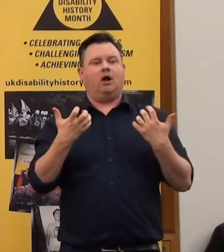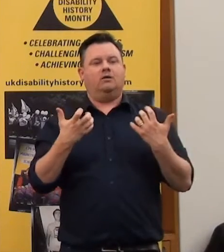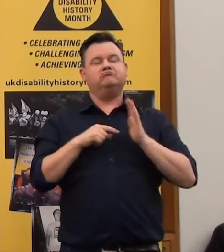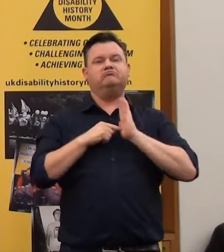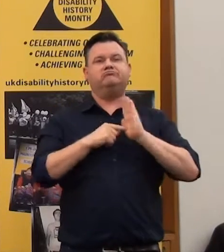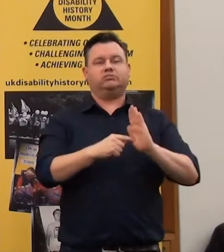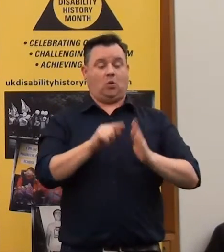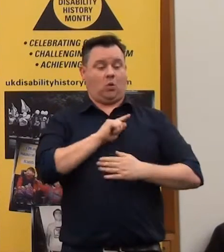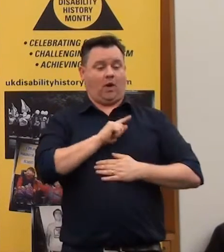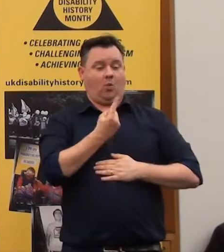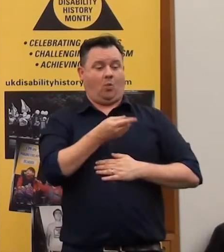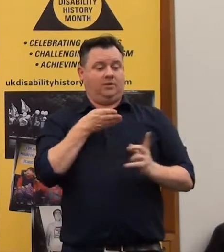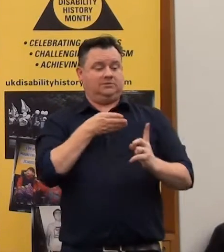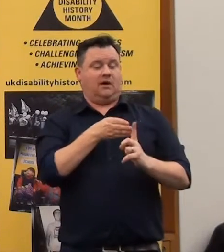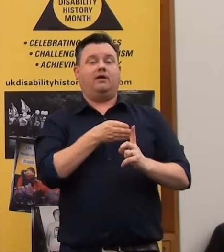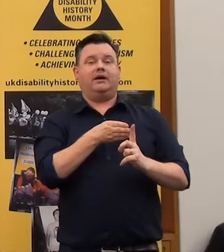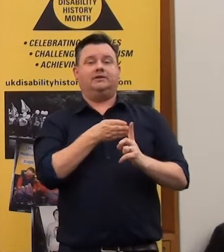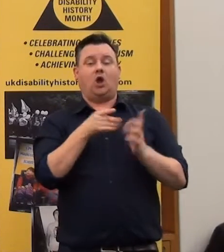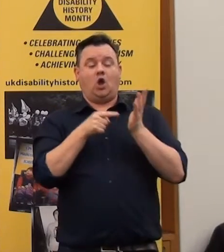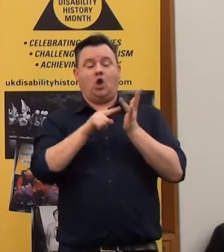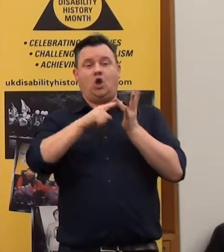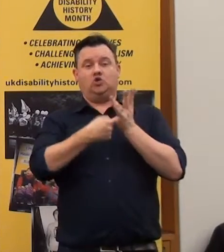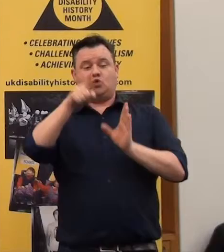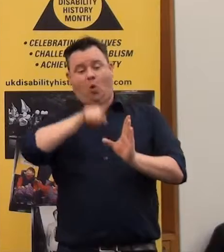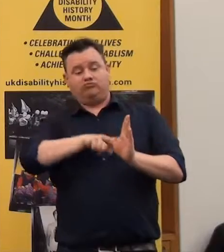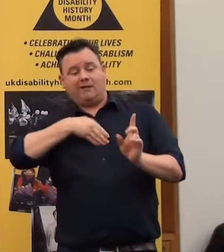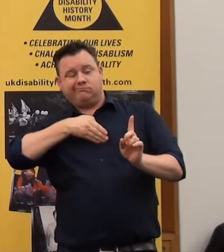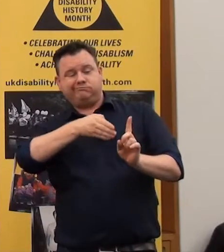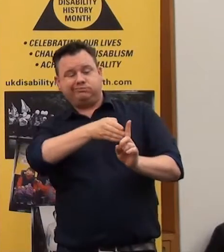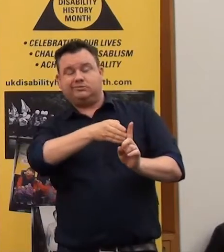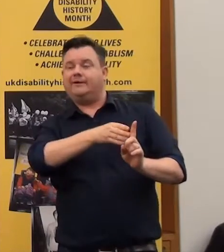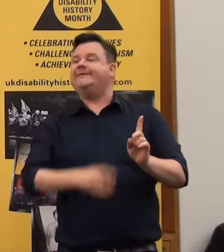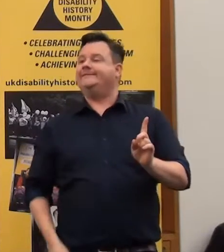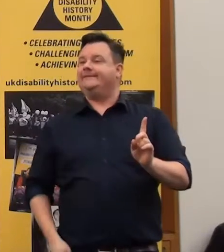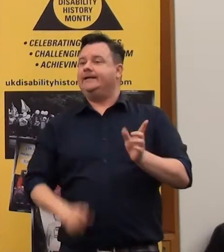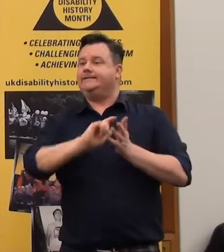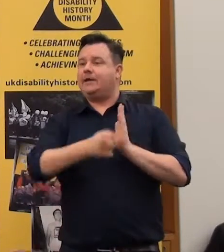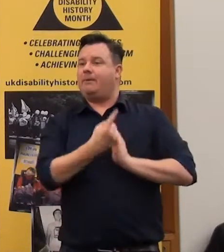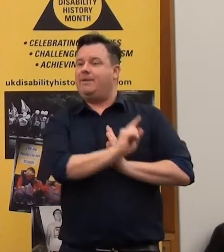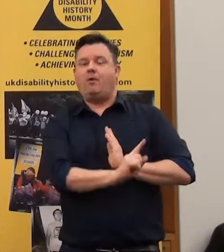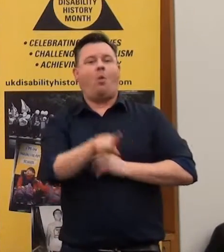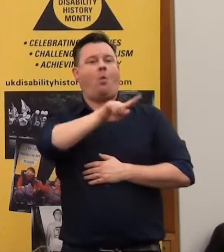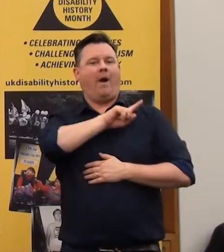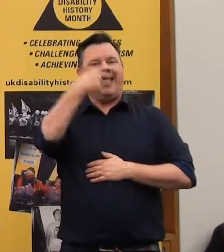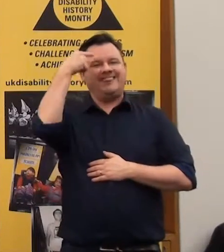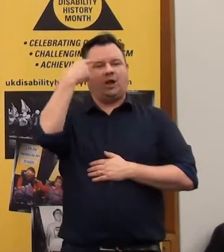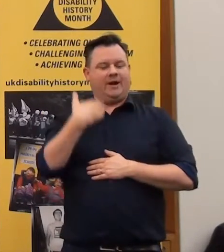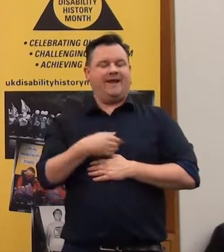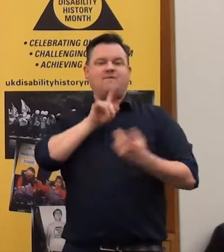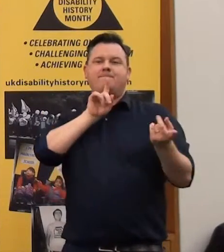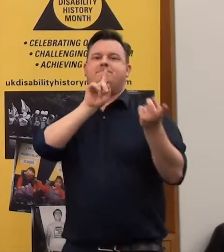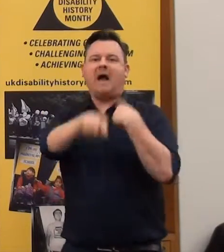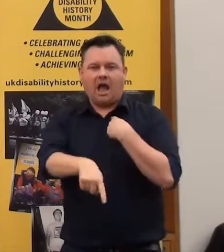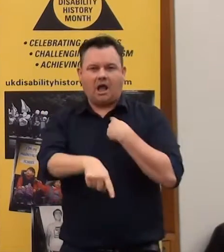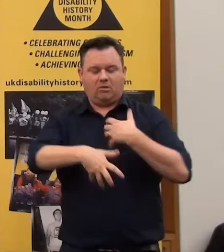for the Tories that they thought would never speak up and never fight back, and that was disabled people. And that's why they've loaded